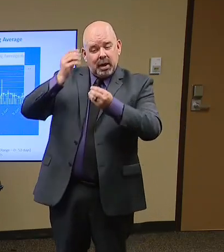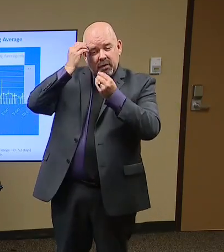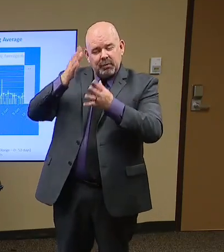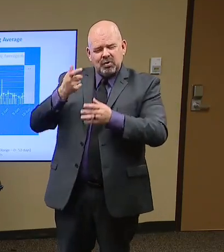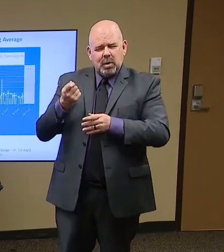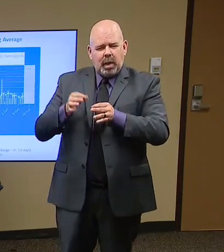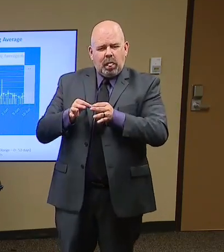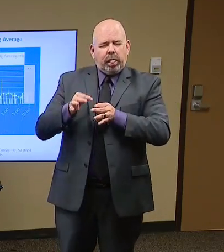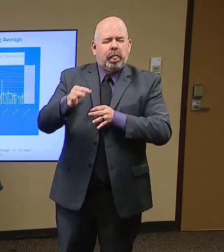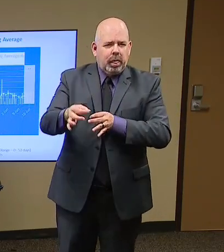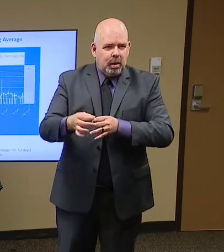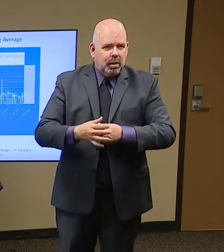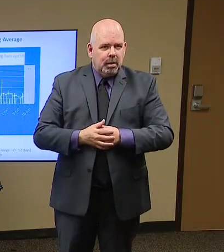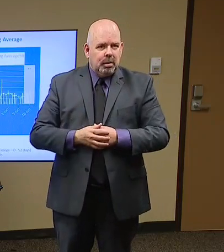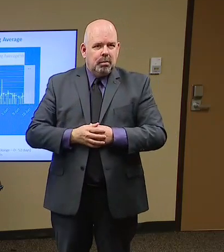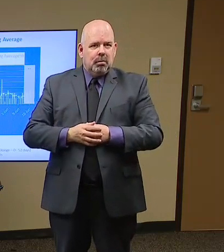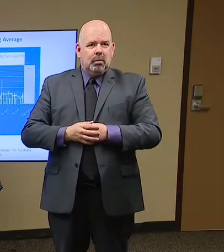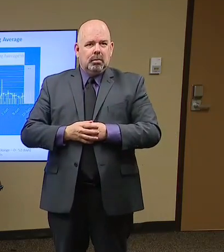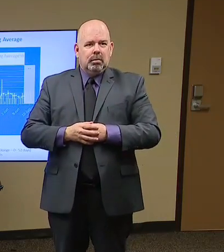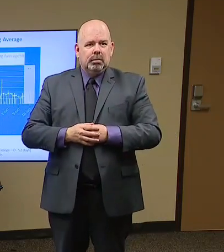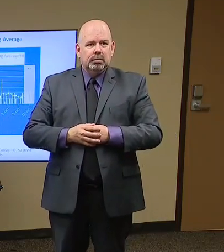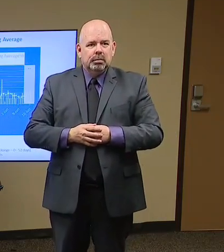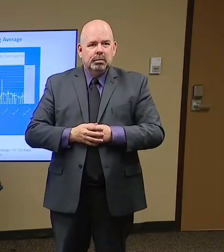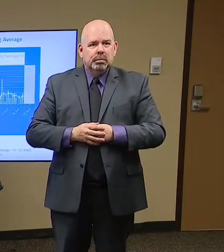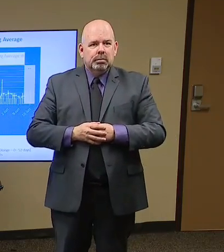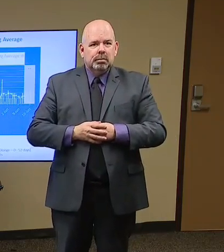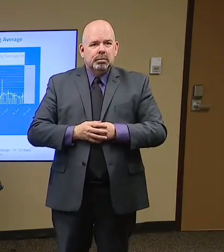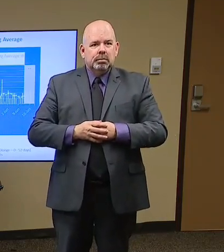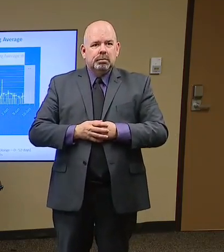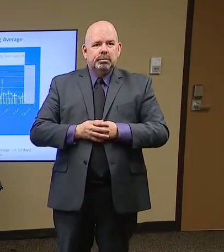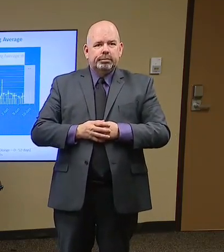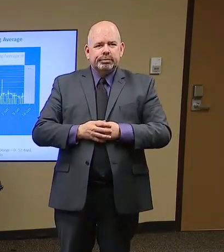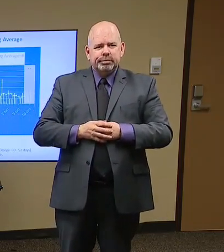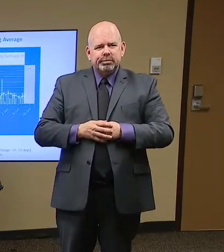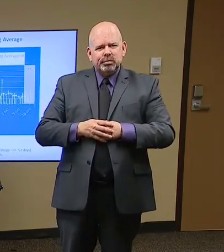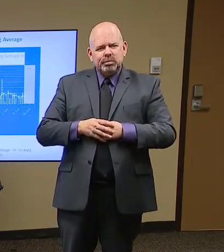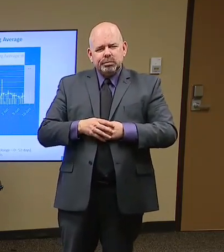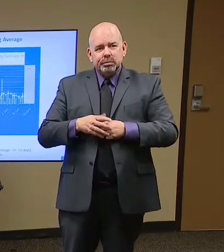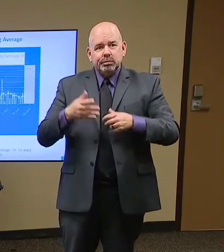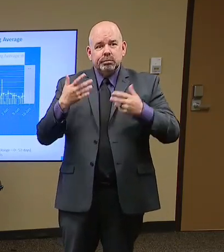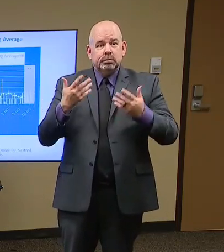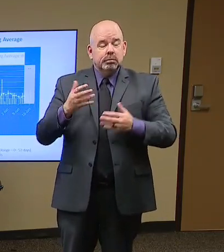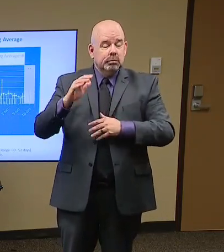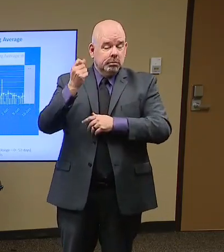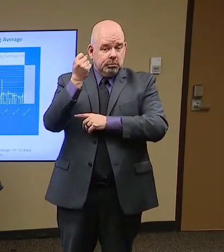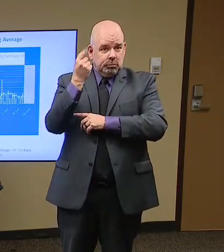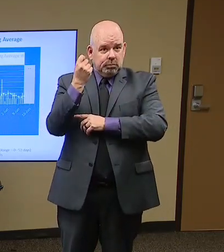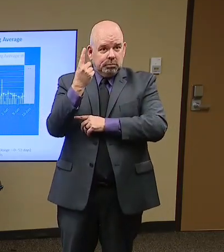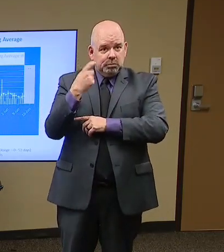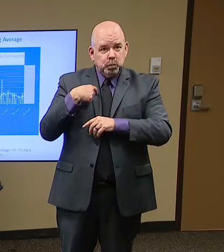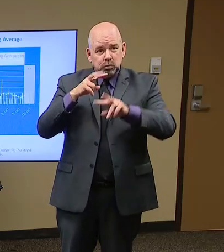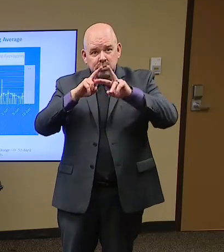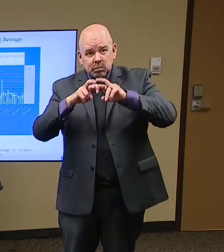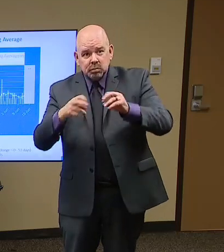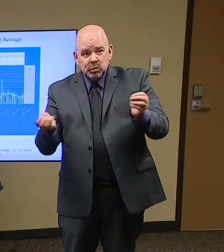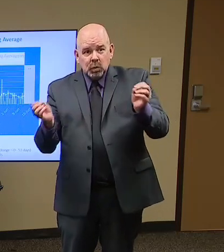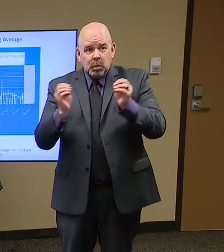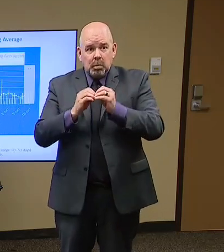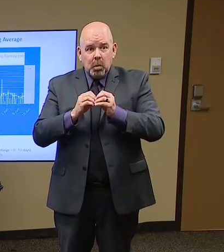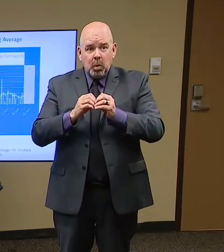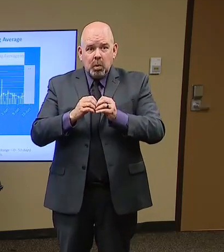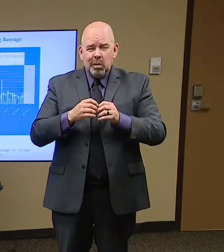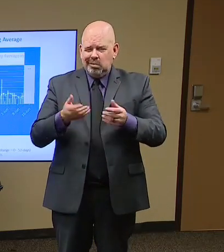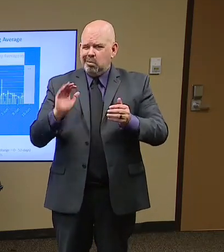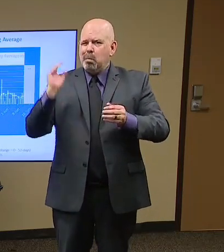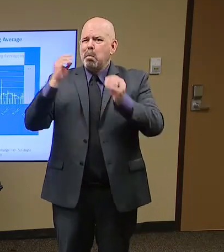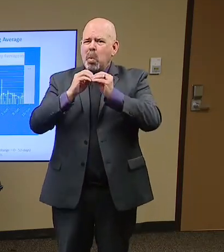might be in younger persons. So we are seeing fewer deaths, which is indicating, you know, some change in some